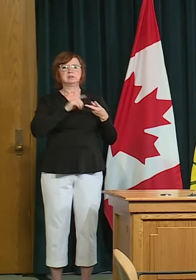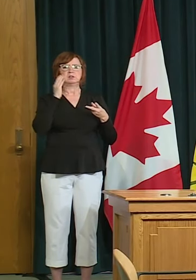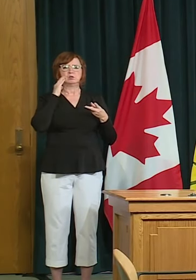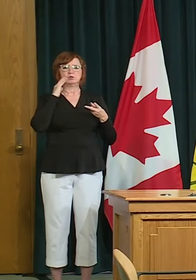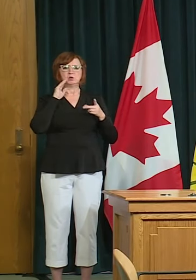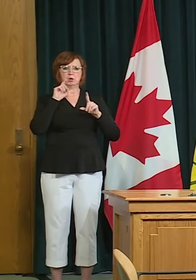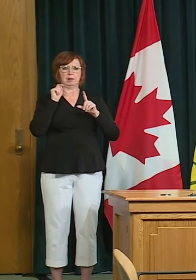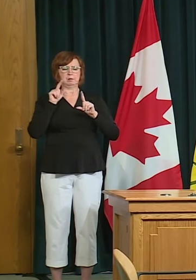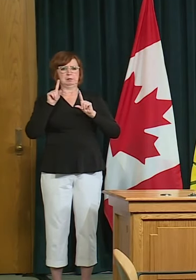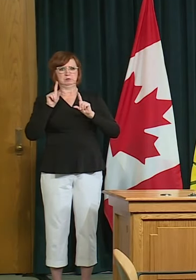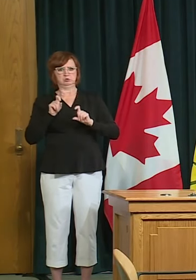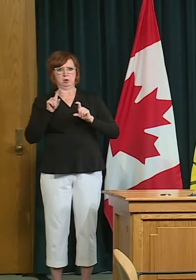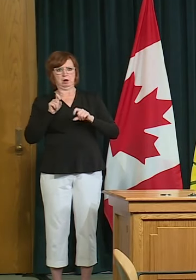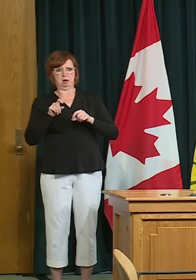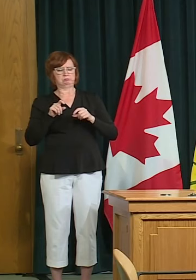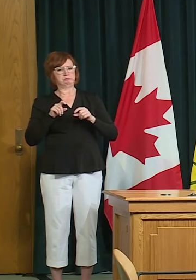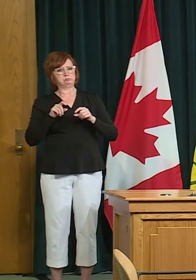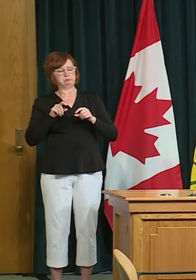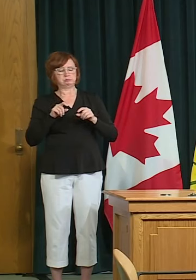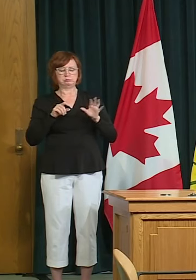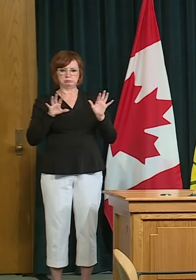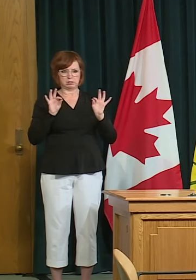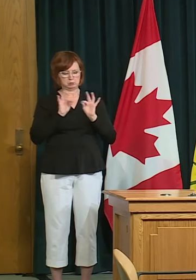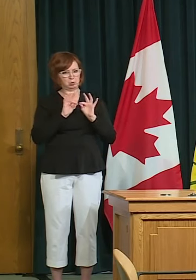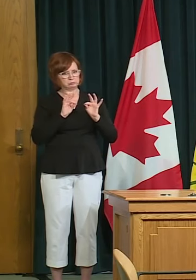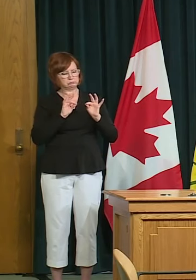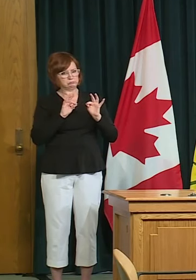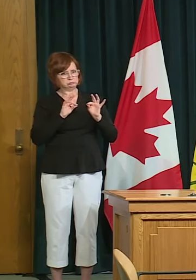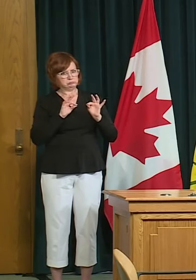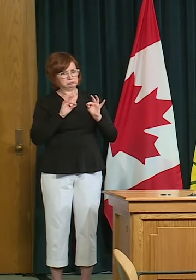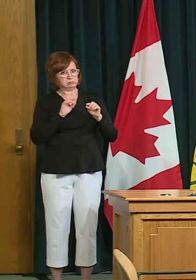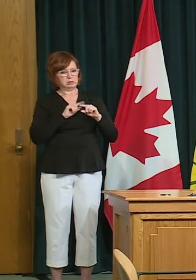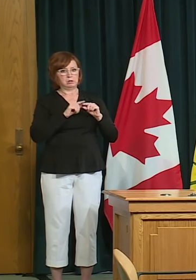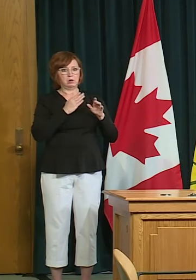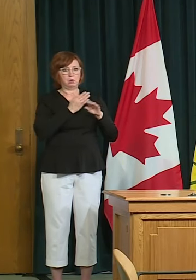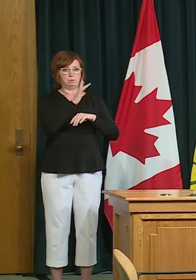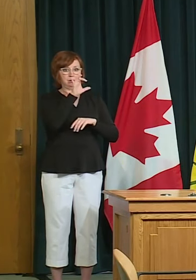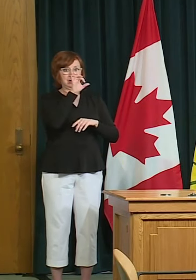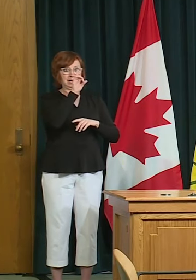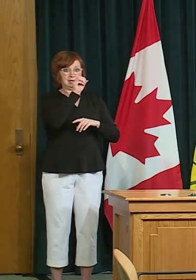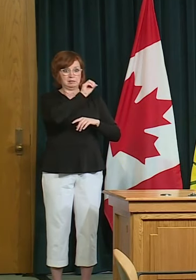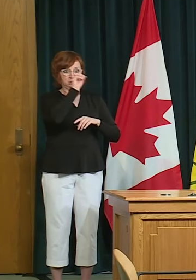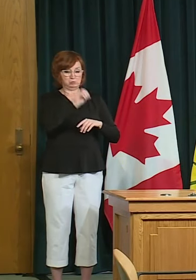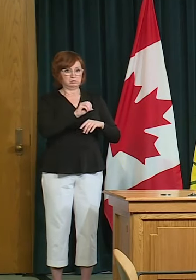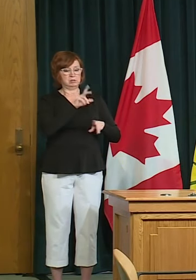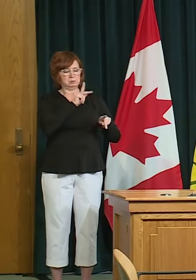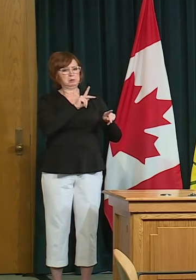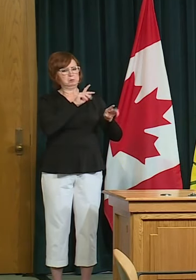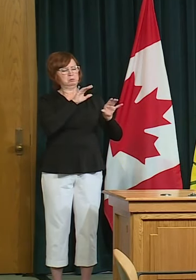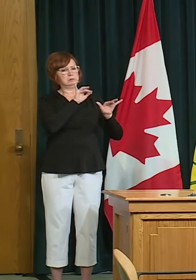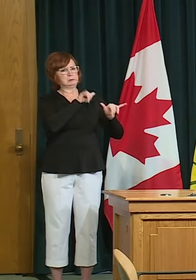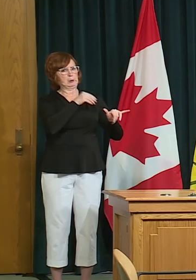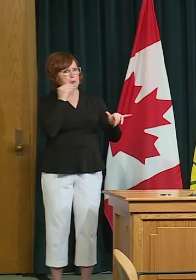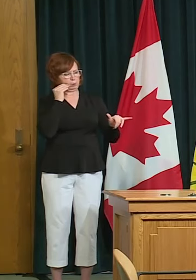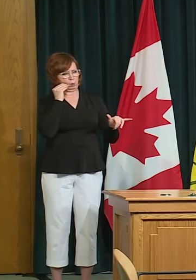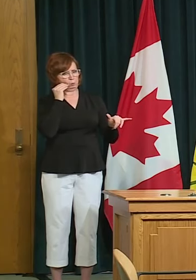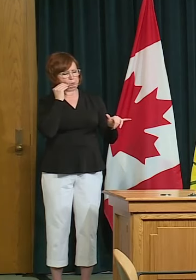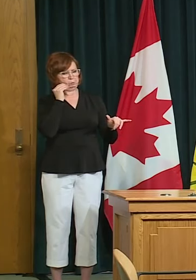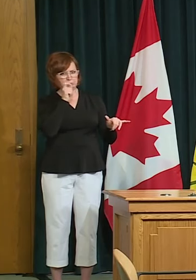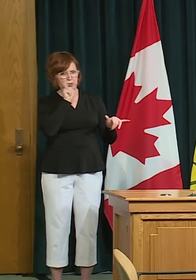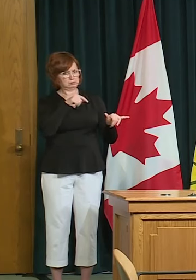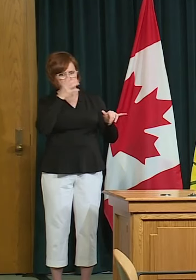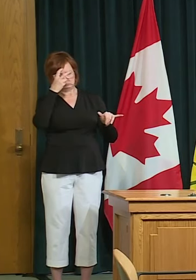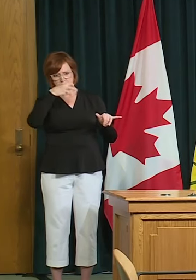more than 80 percent of people have an illness that can be safely managed at home people who require